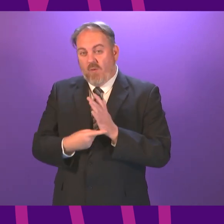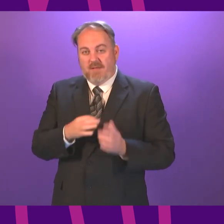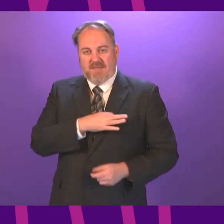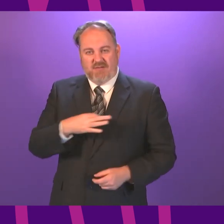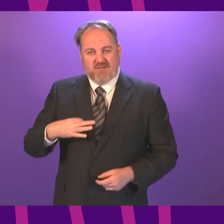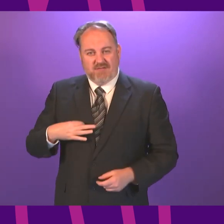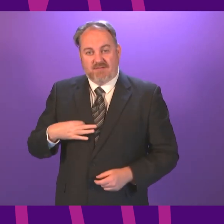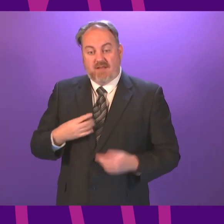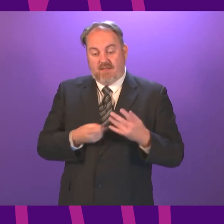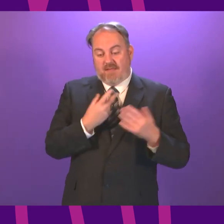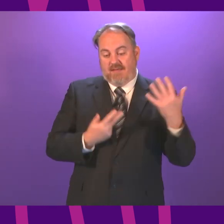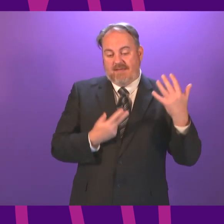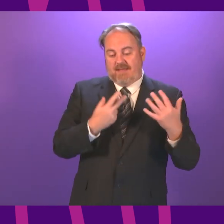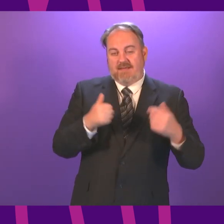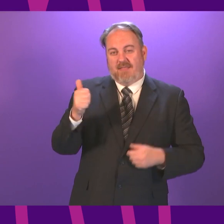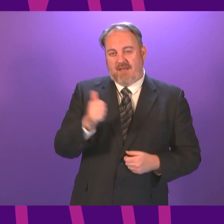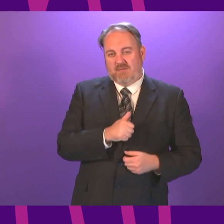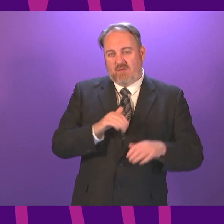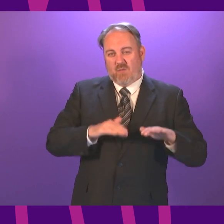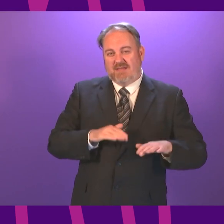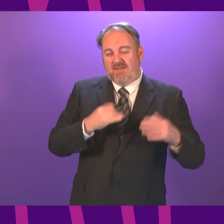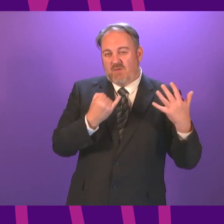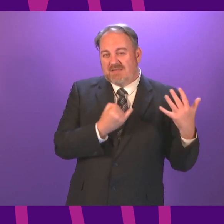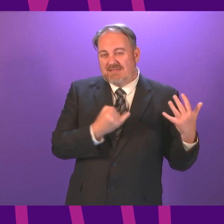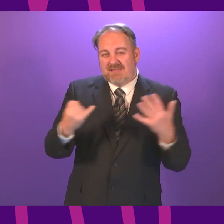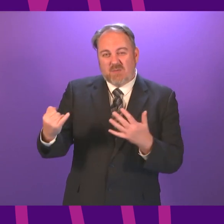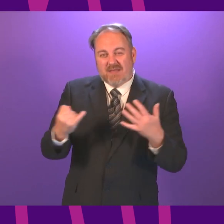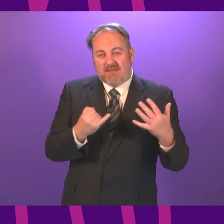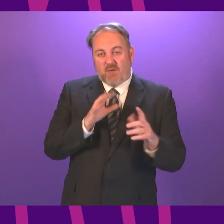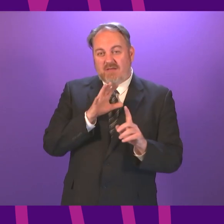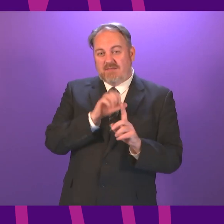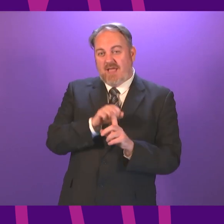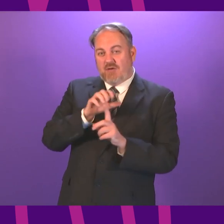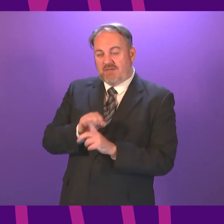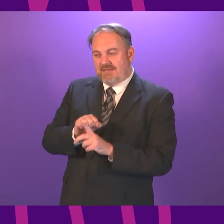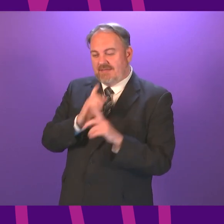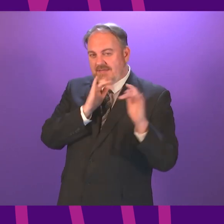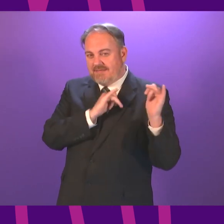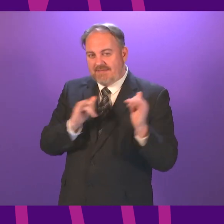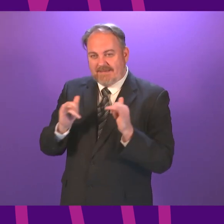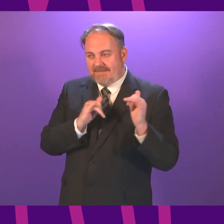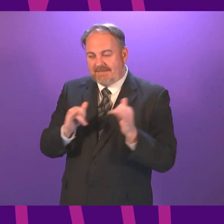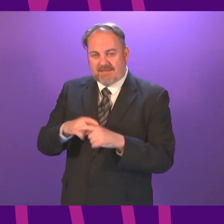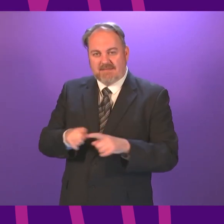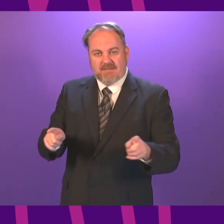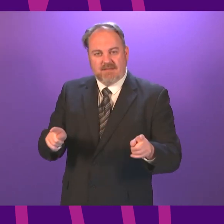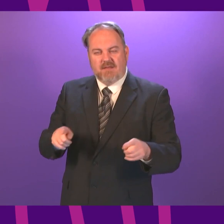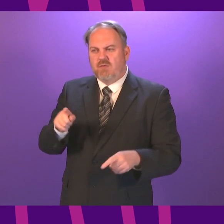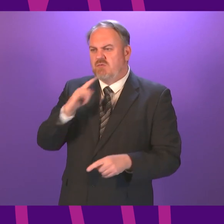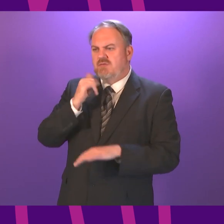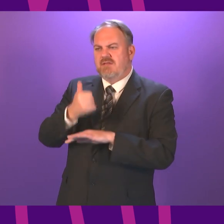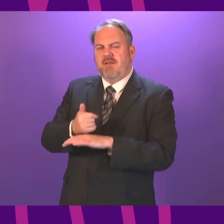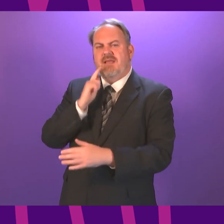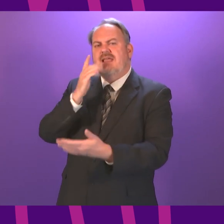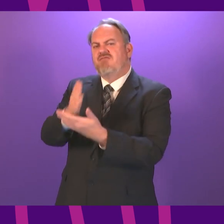18,000 people waited more than six weeks for a diagnostic test when the treatment time guarantee was introduced in 2012